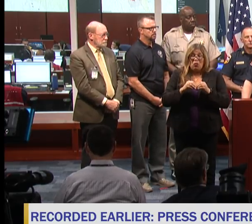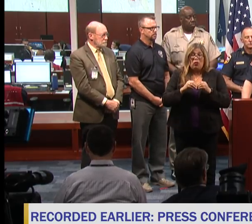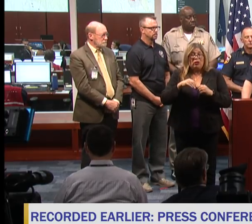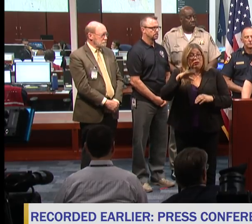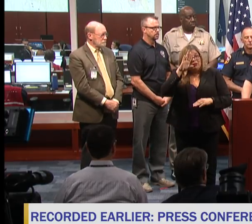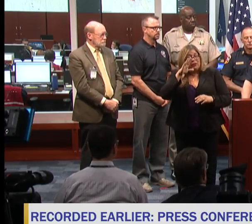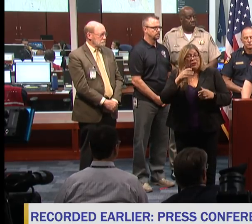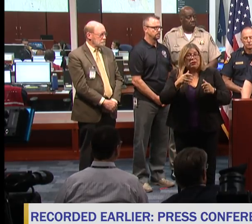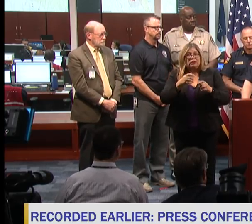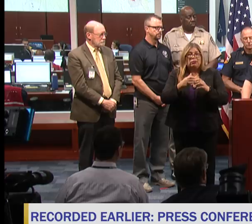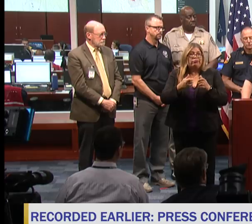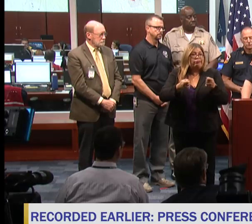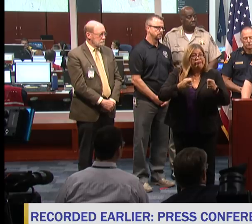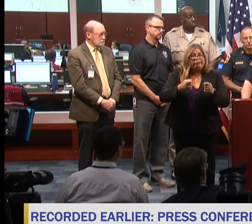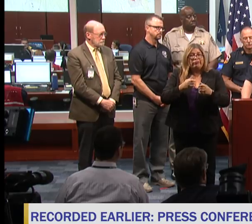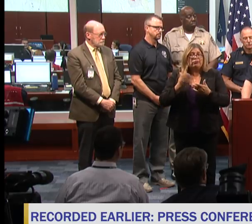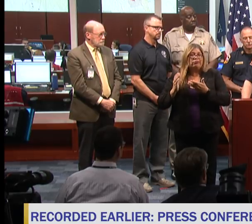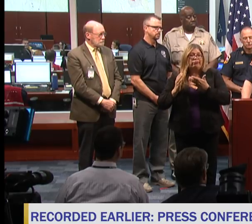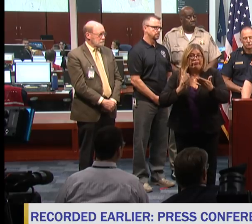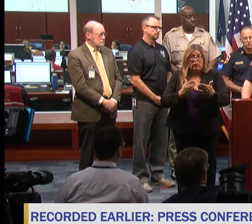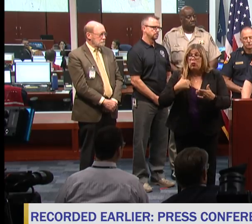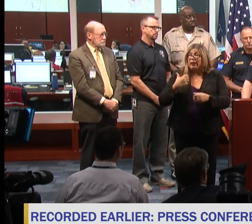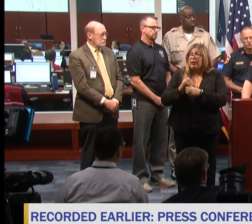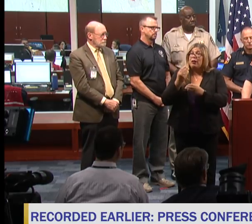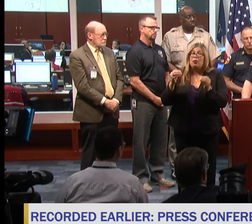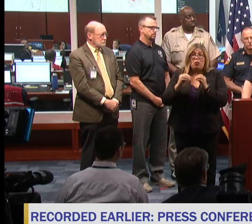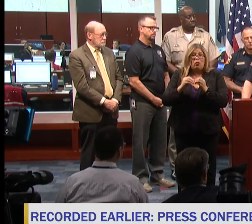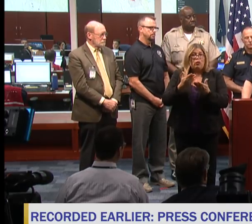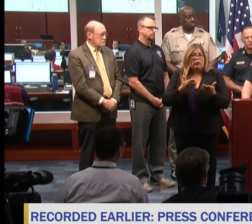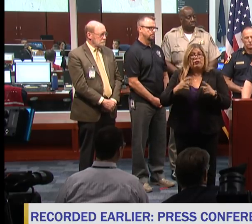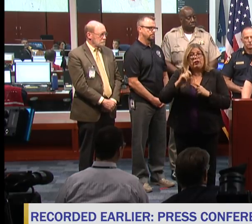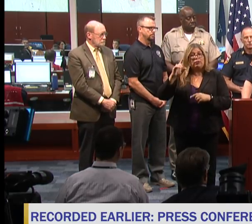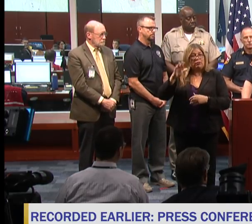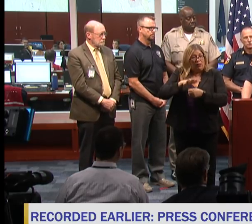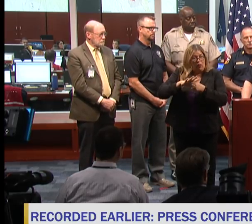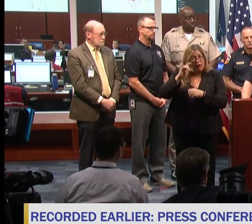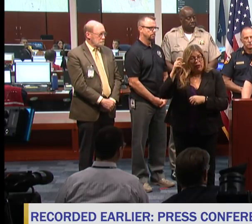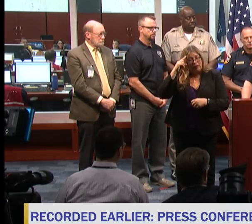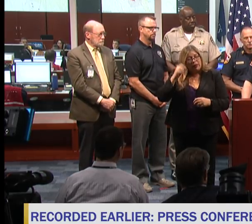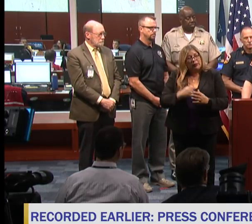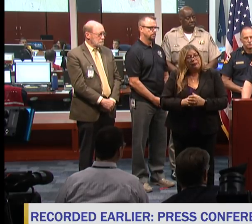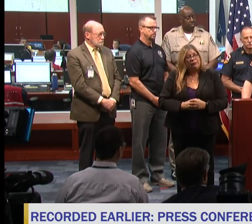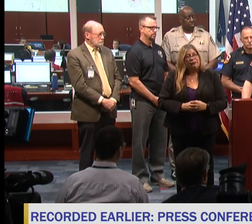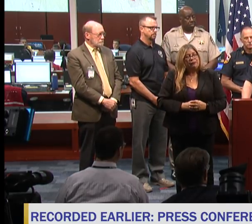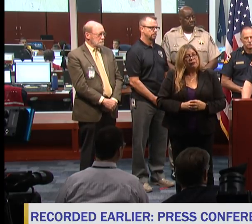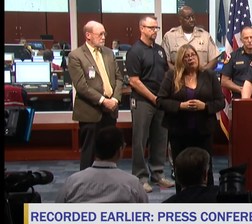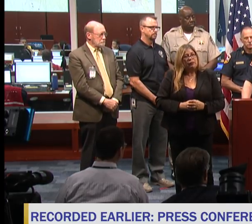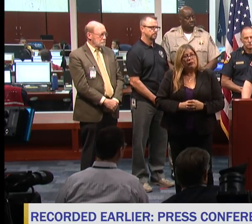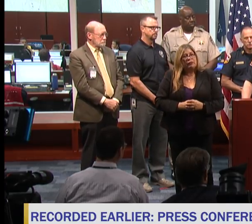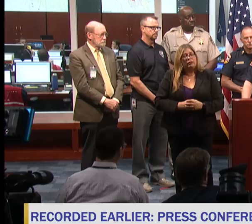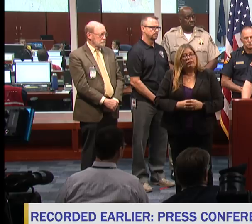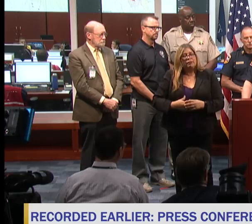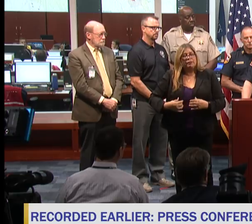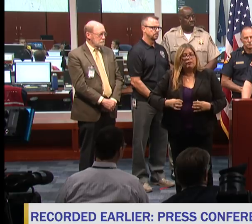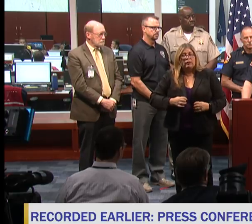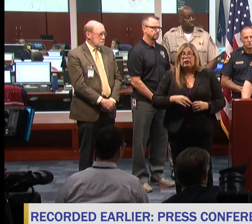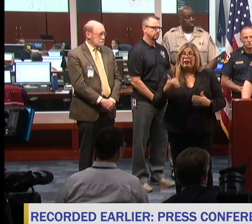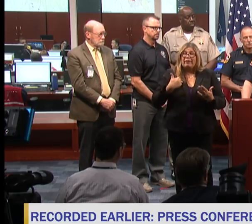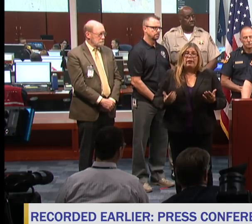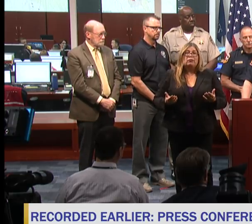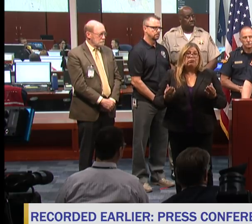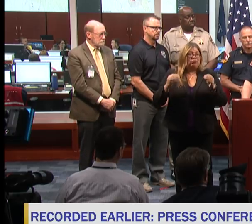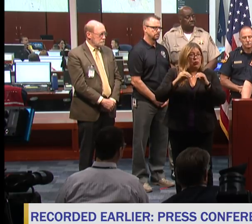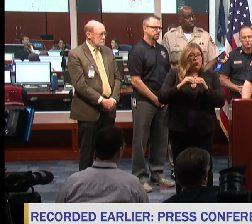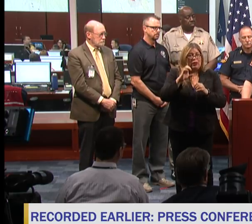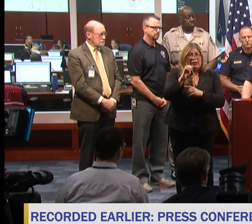resources from local government. During the heat wave, they've also had a swing in EMS calls,